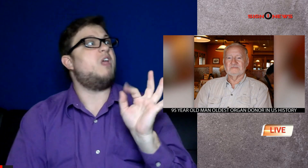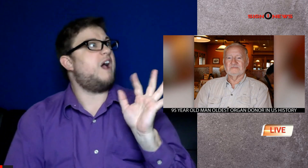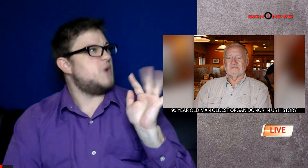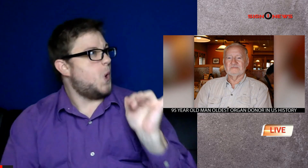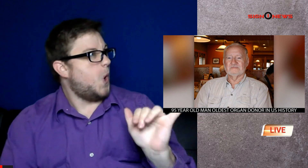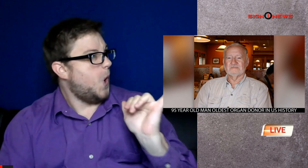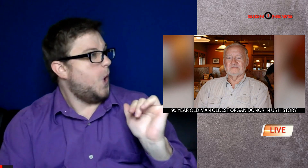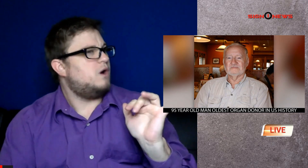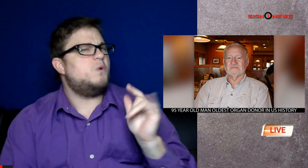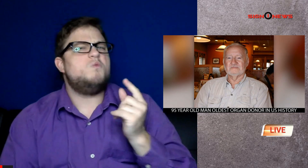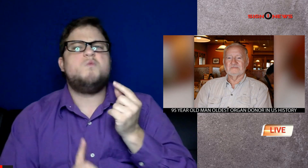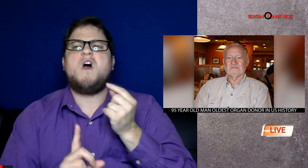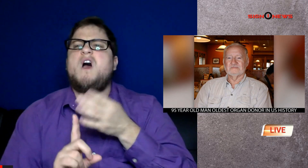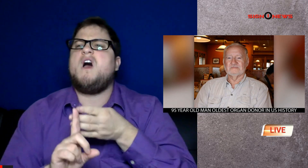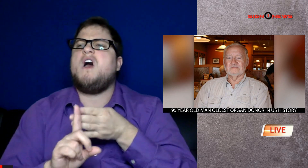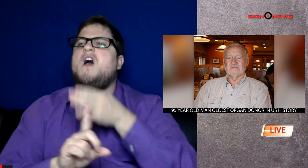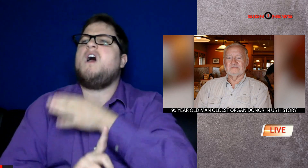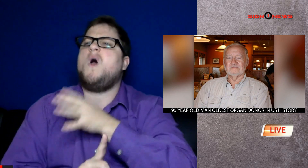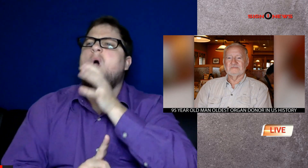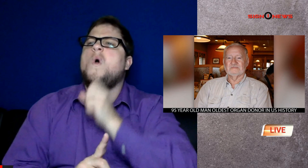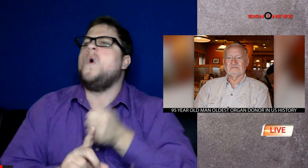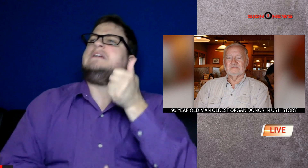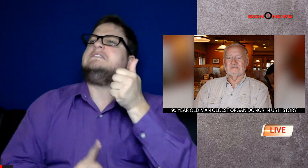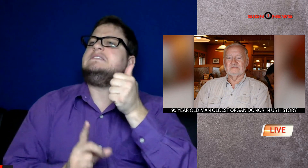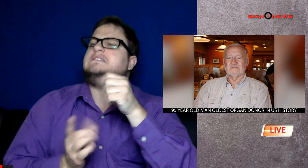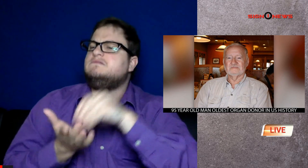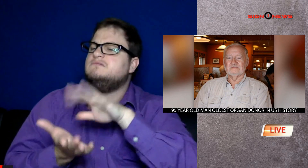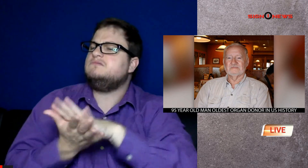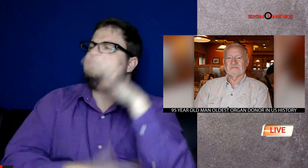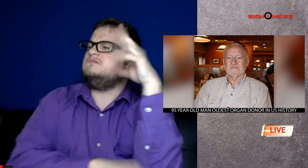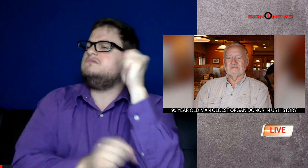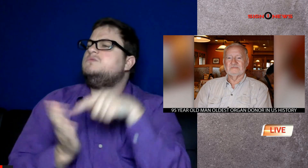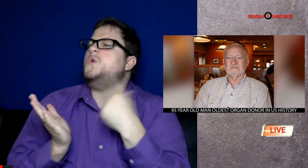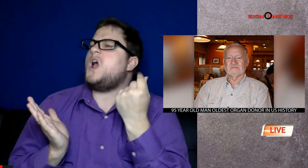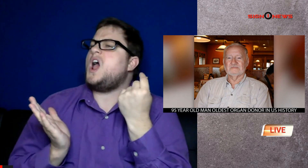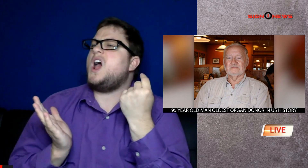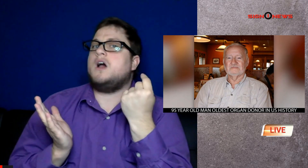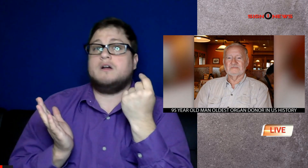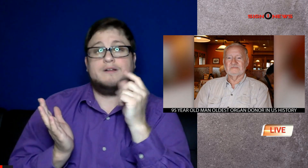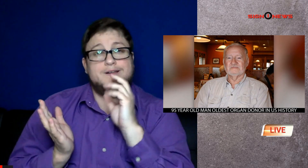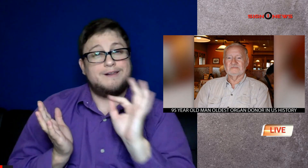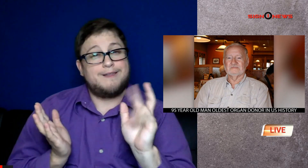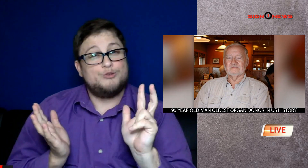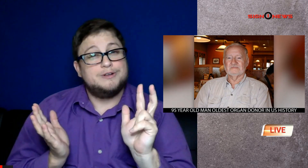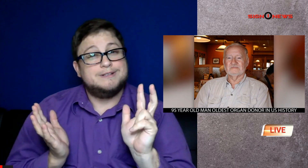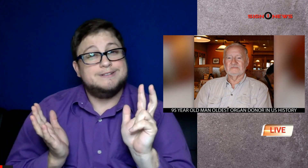By the way, the previous record for oldest donor was 93 years old